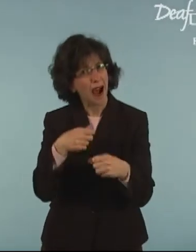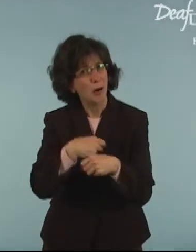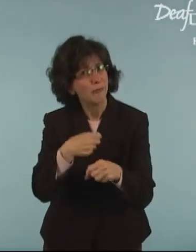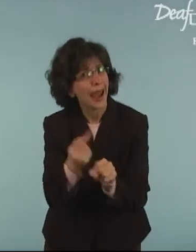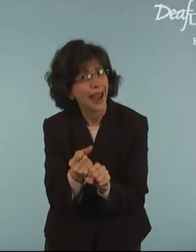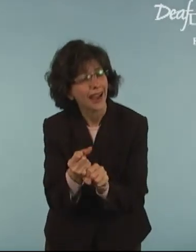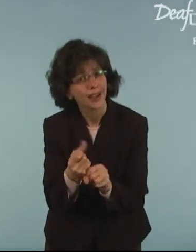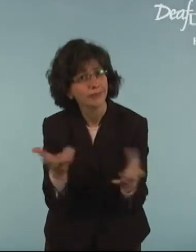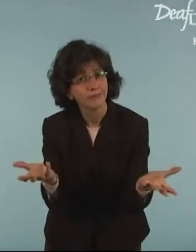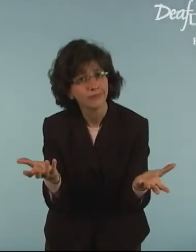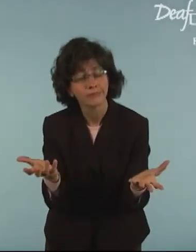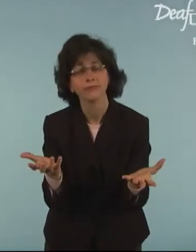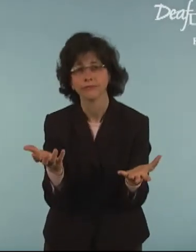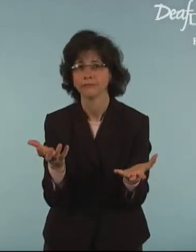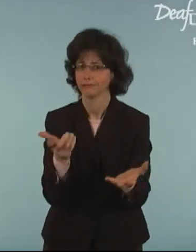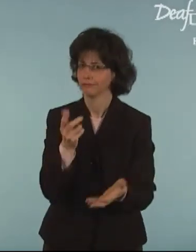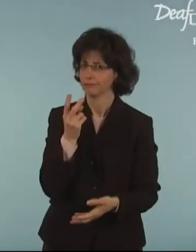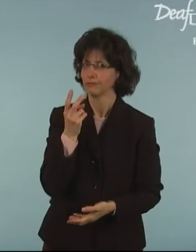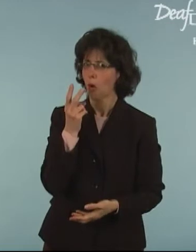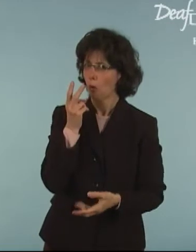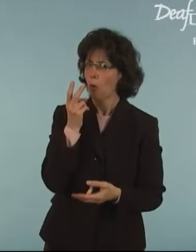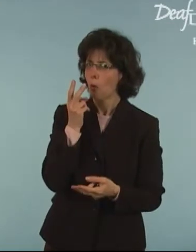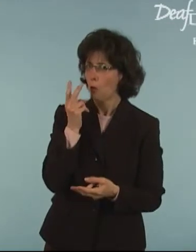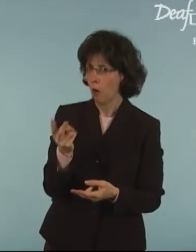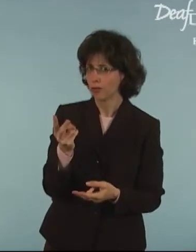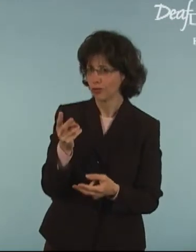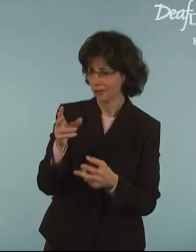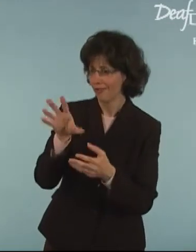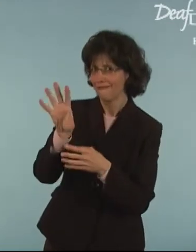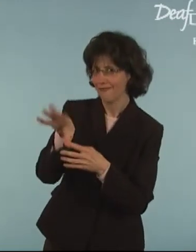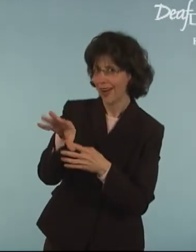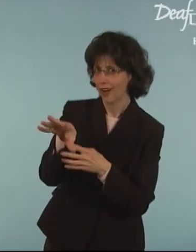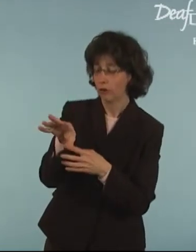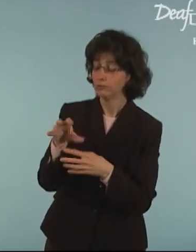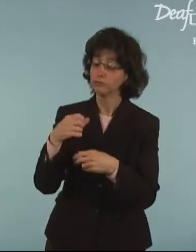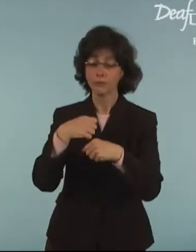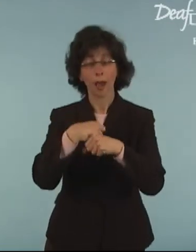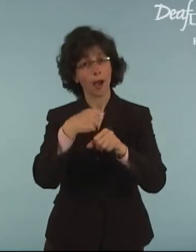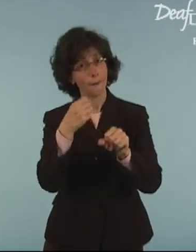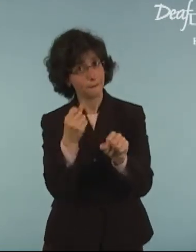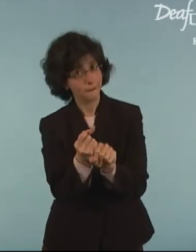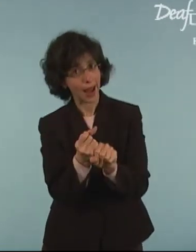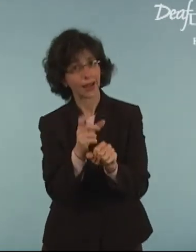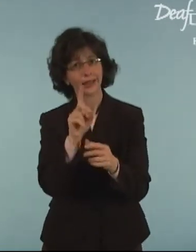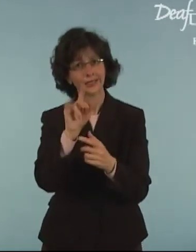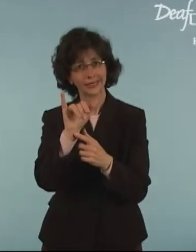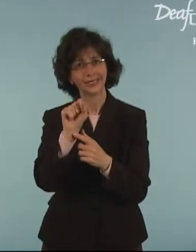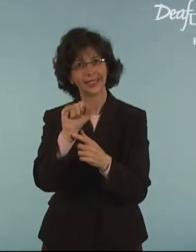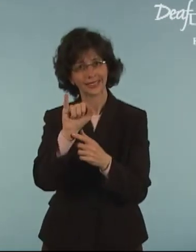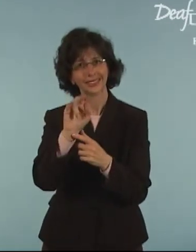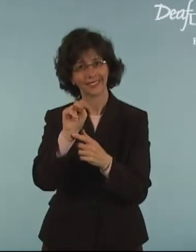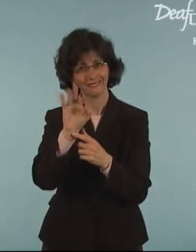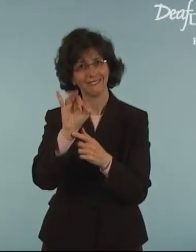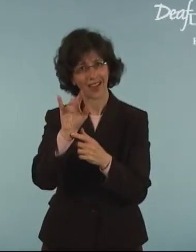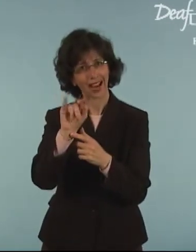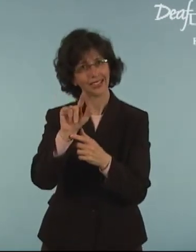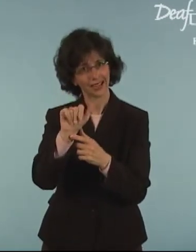How do you make disinfectant? Watch our video called, How to Make Disinfectant.